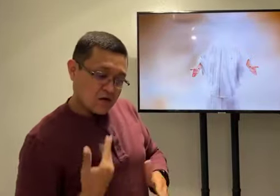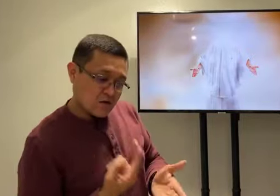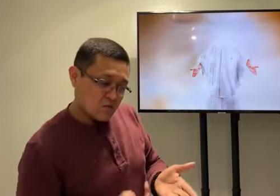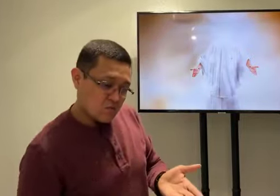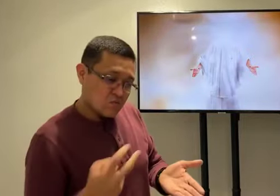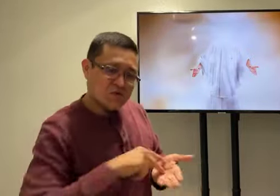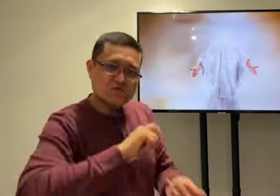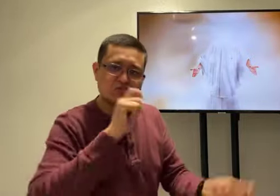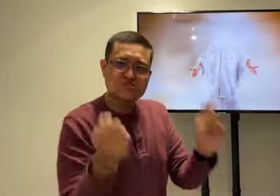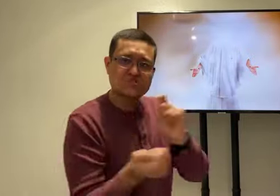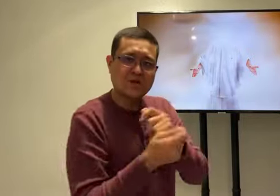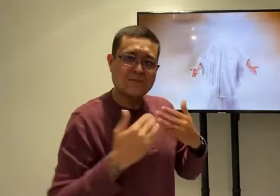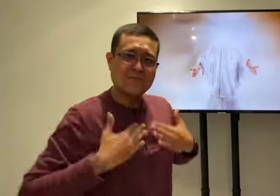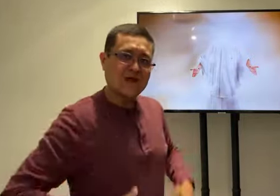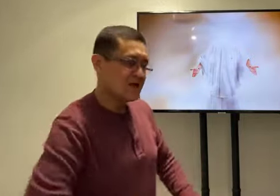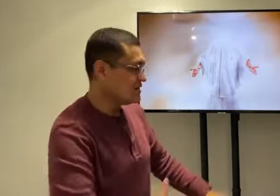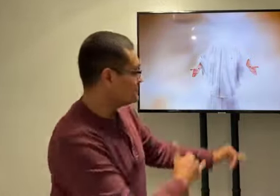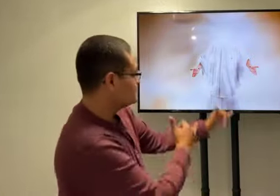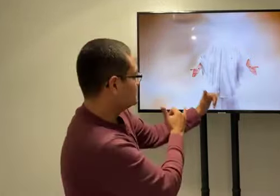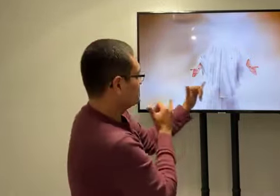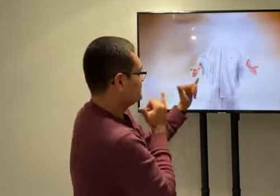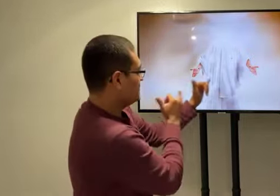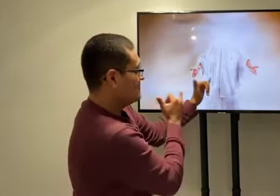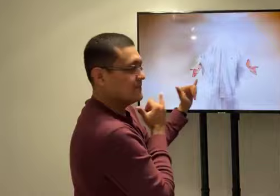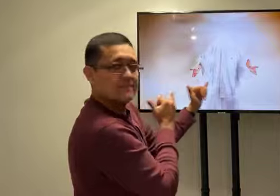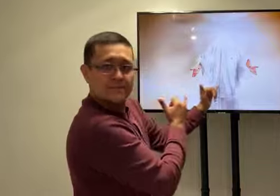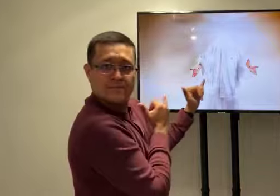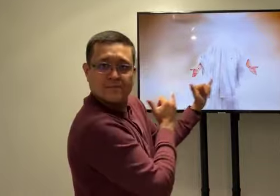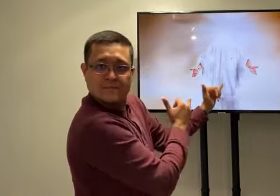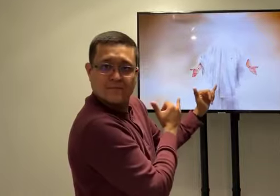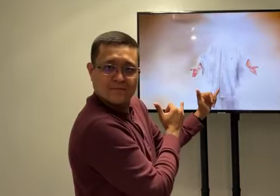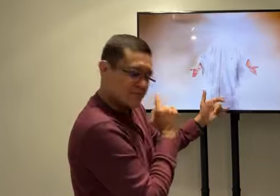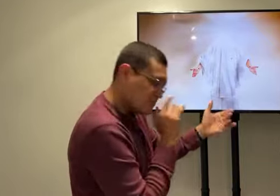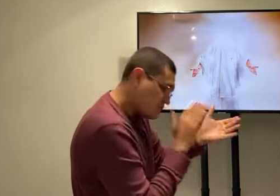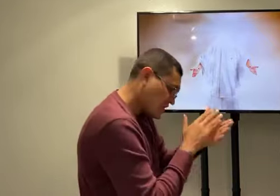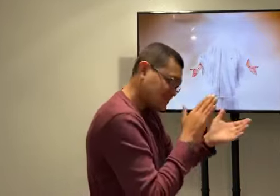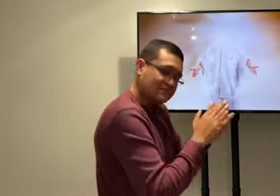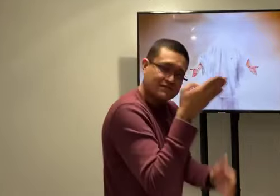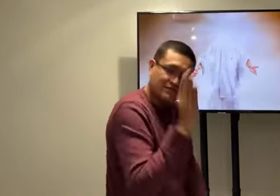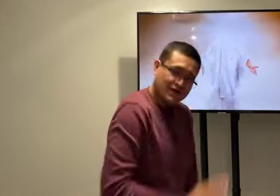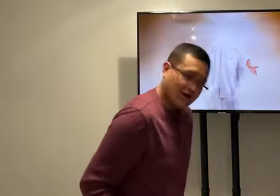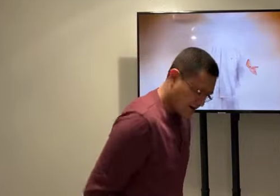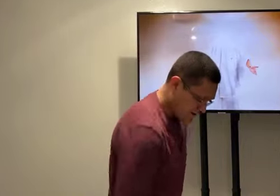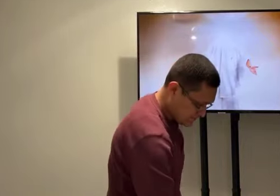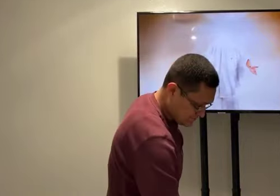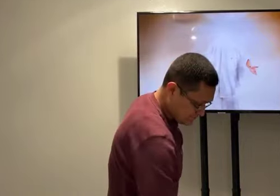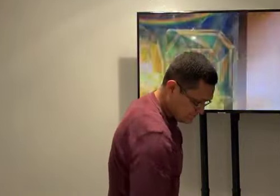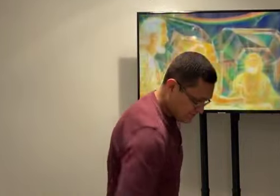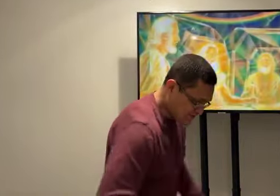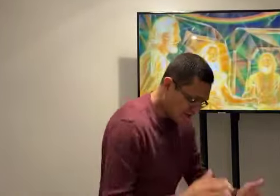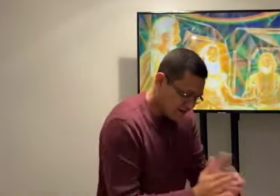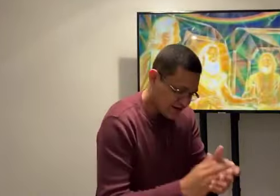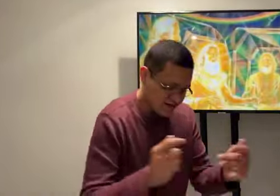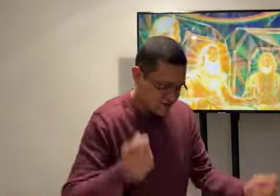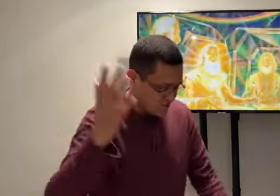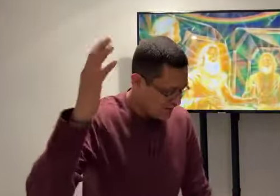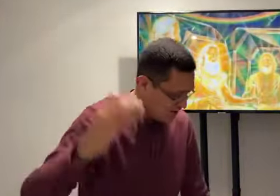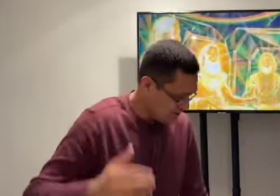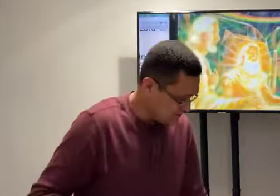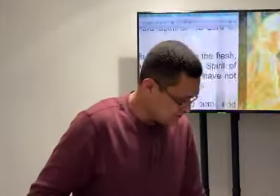His fleshly body died. But His spirit resurrected Him. And now He's changed. Right? He's